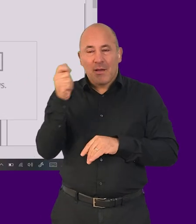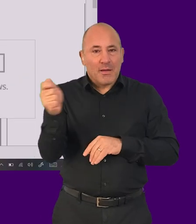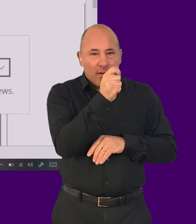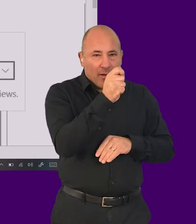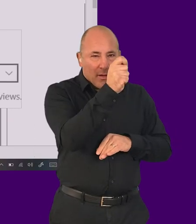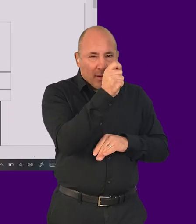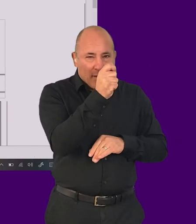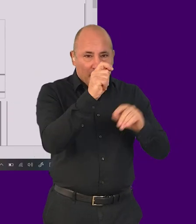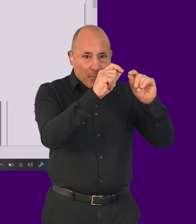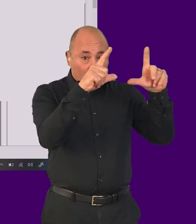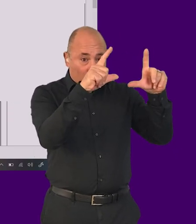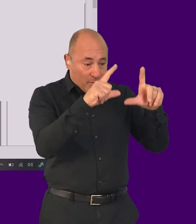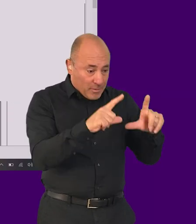otherwise unmagnified screen.